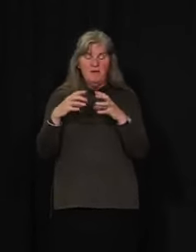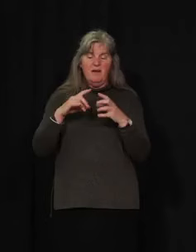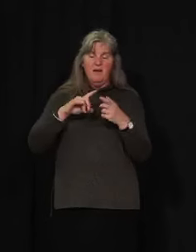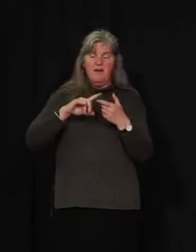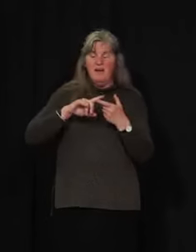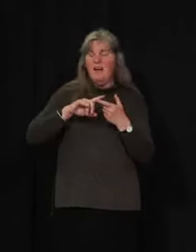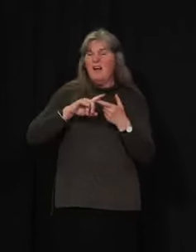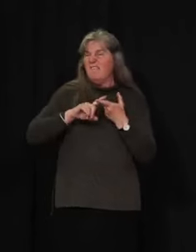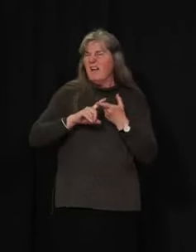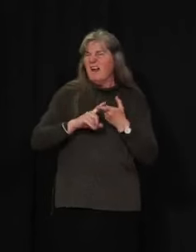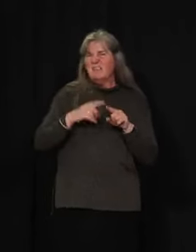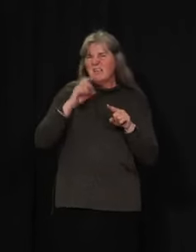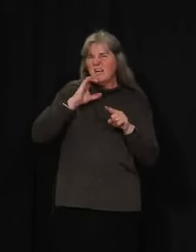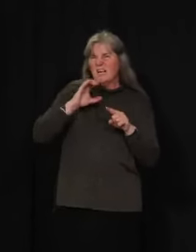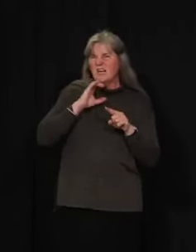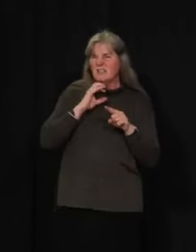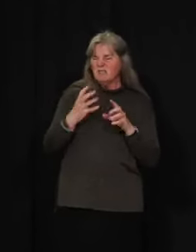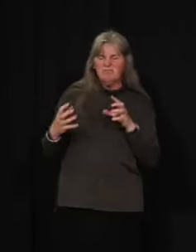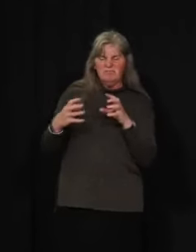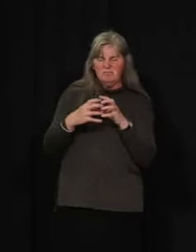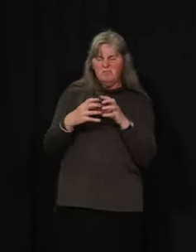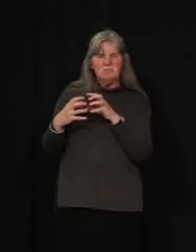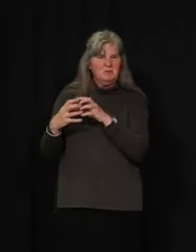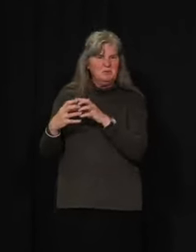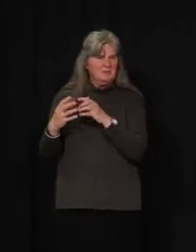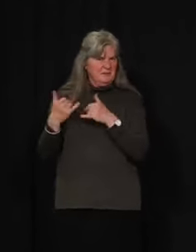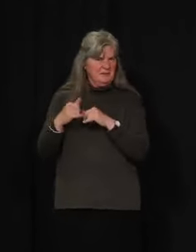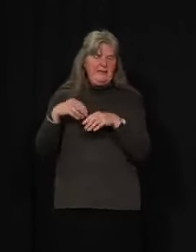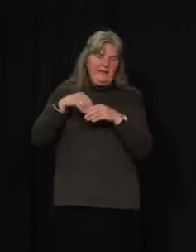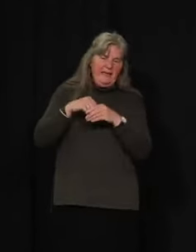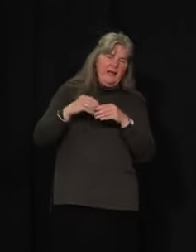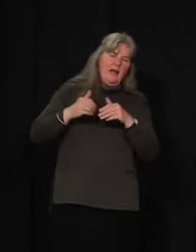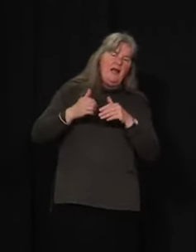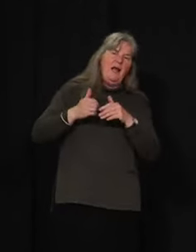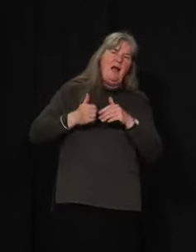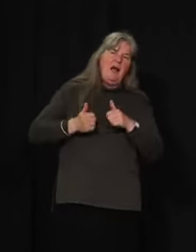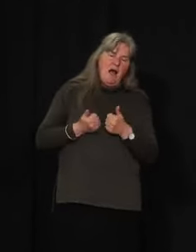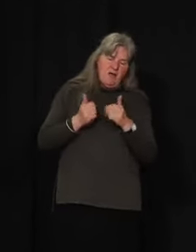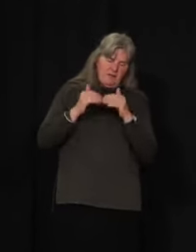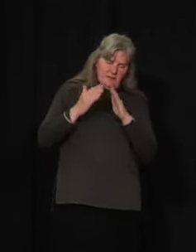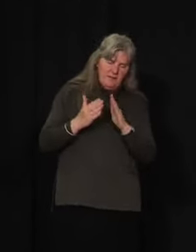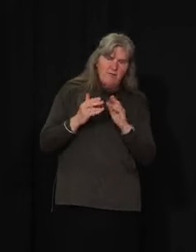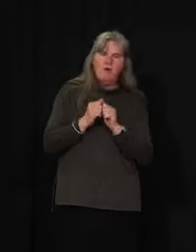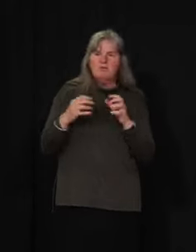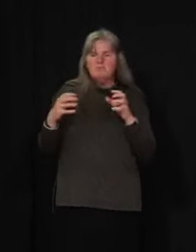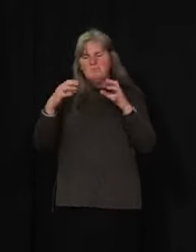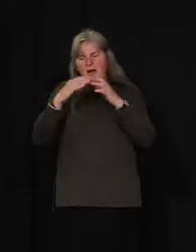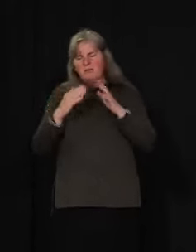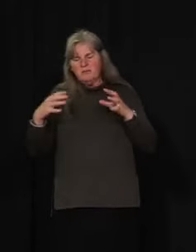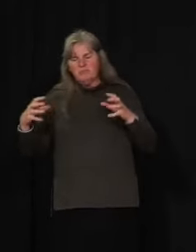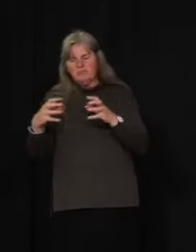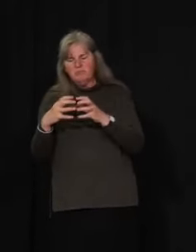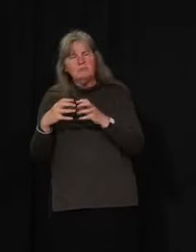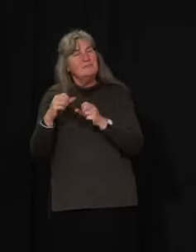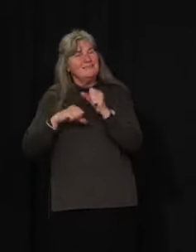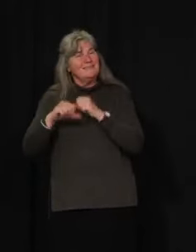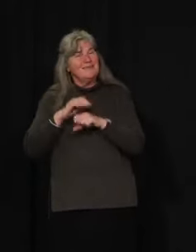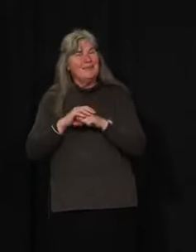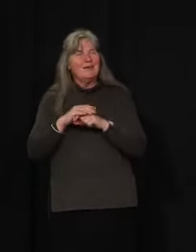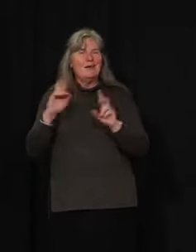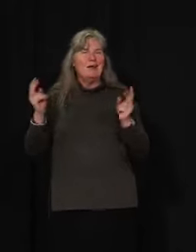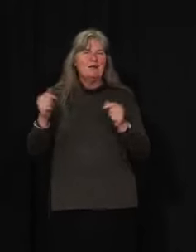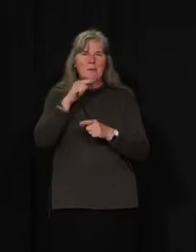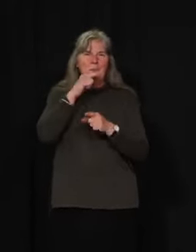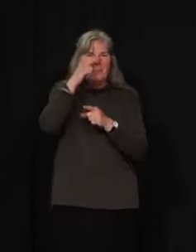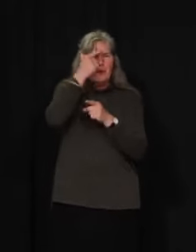cousin that is already part of the family bubble, whether that's within the household or one of the two household bubbles. It would be like a brother